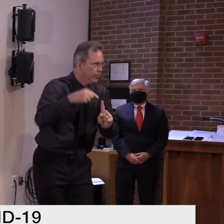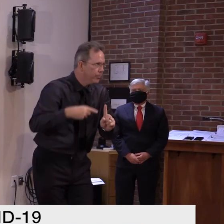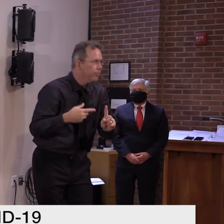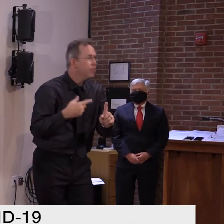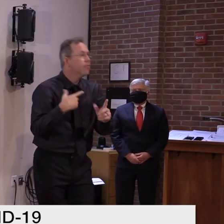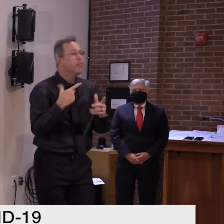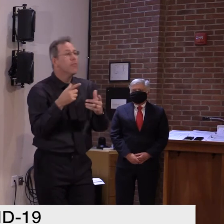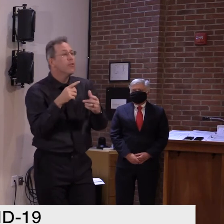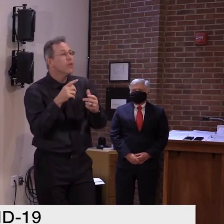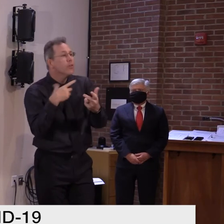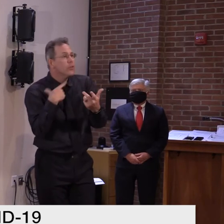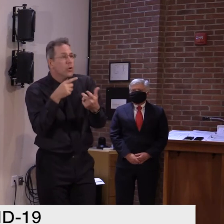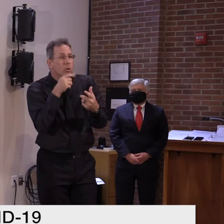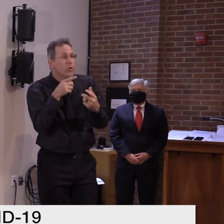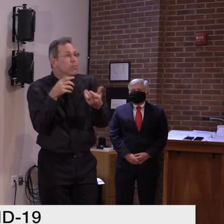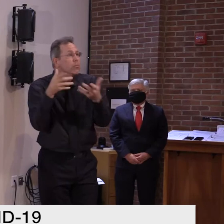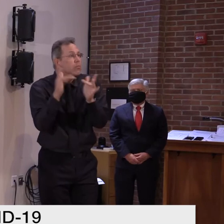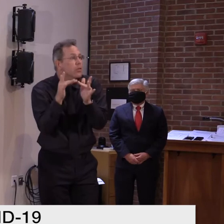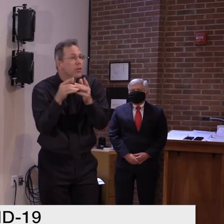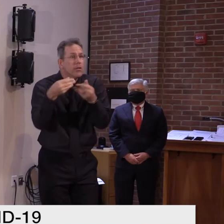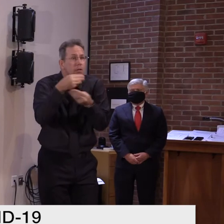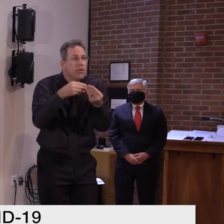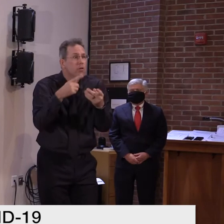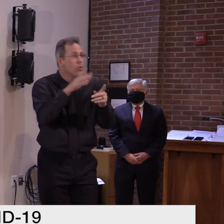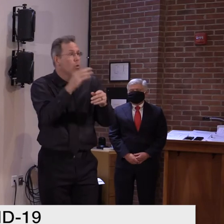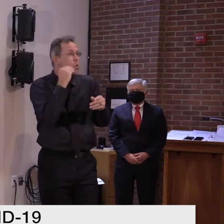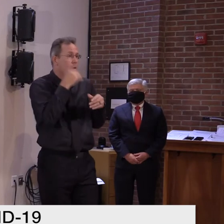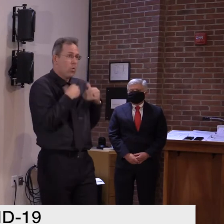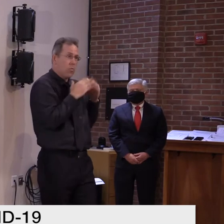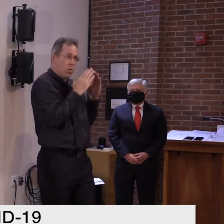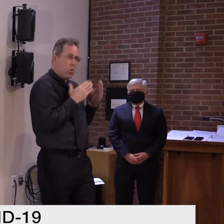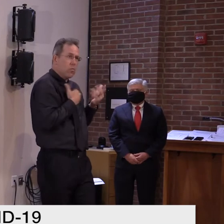uh, as of that moment, if that makes sense.